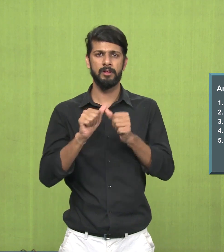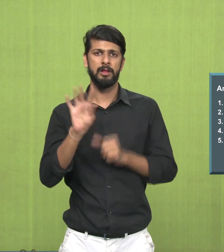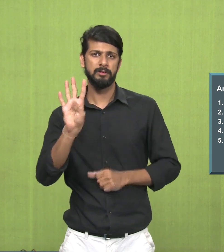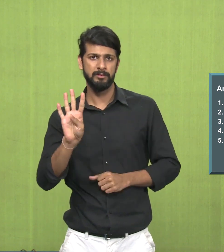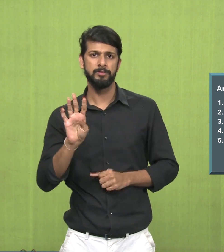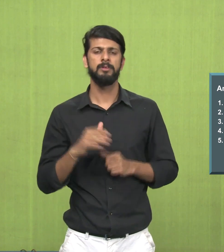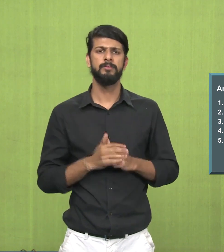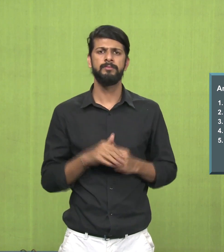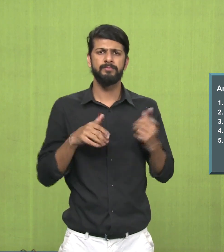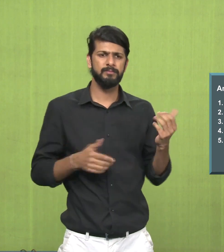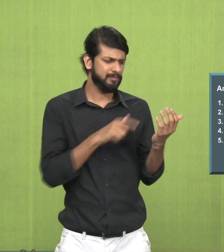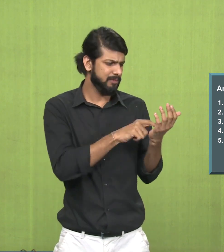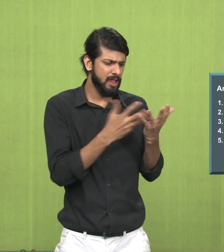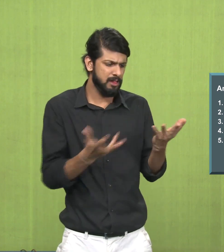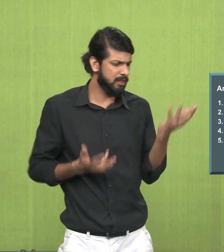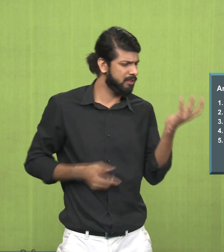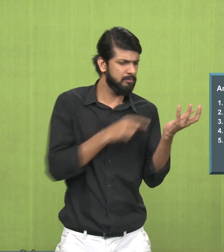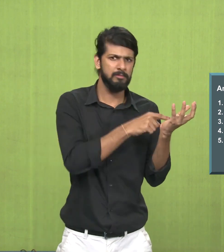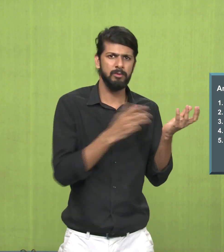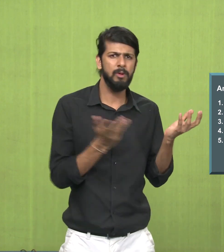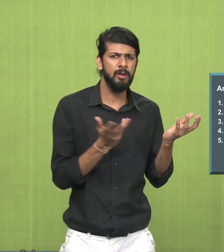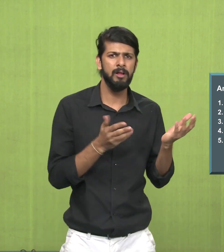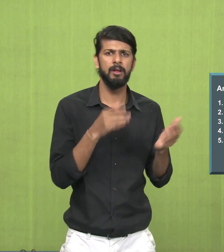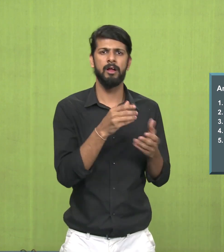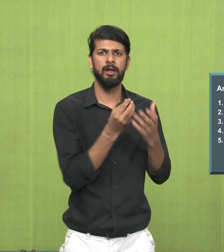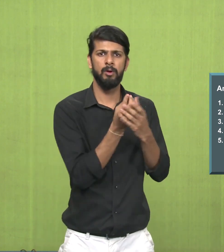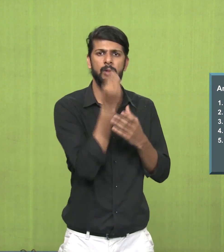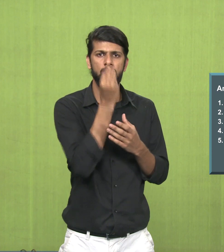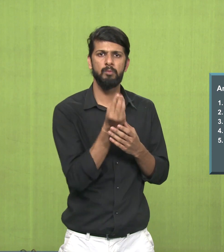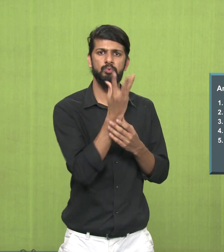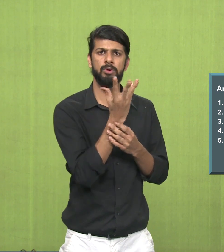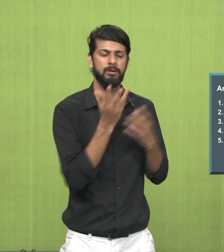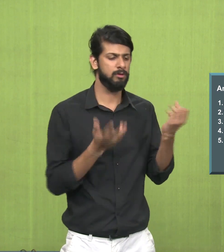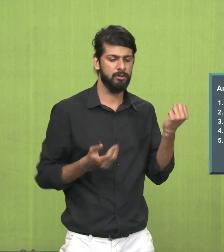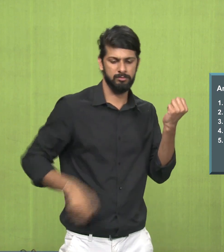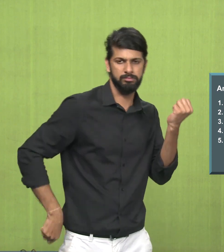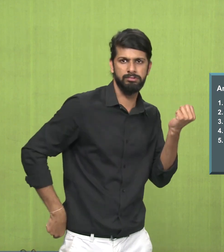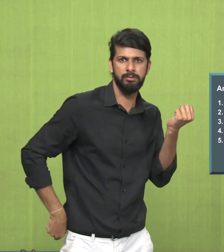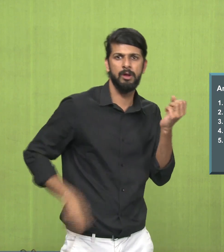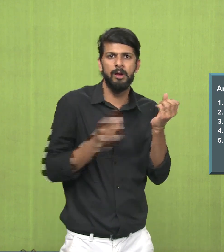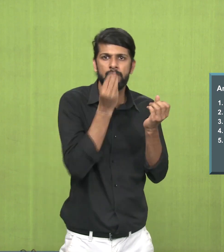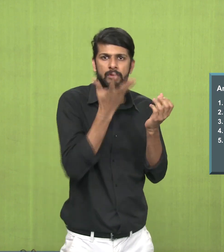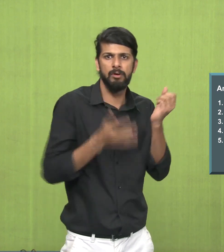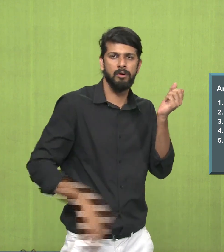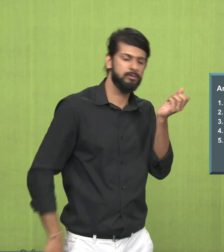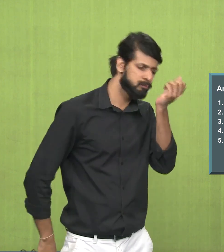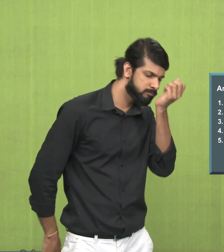Answer number 4, she is holding two